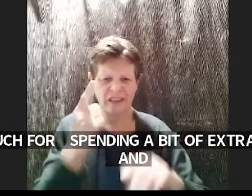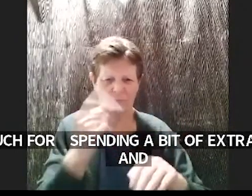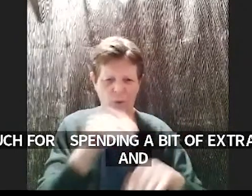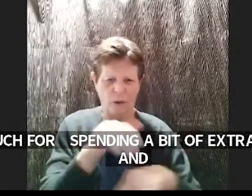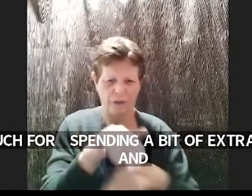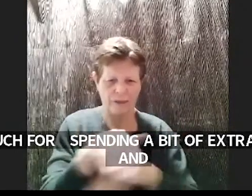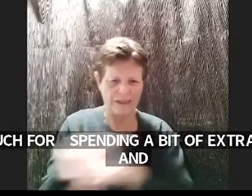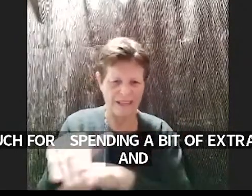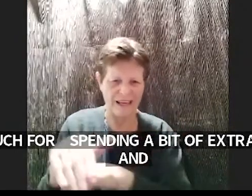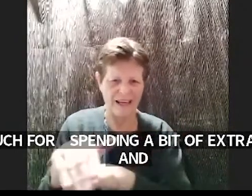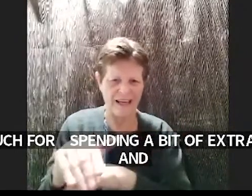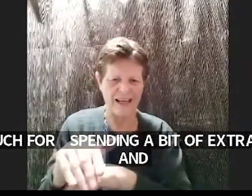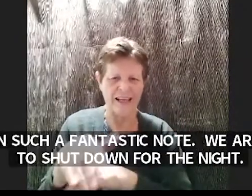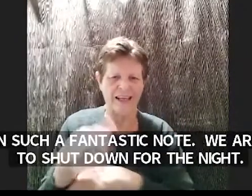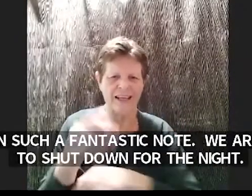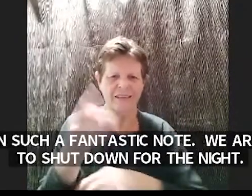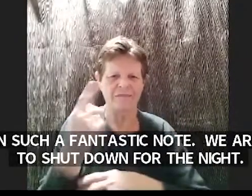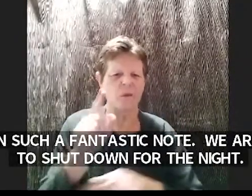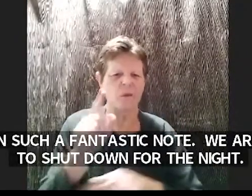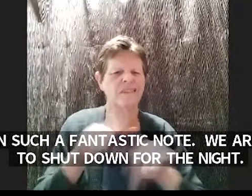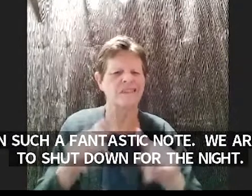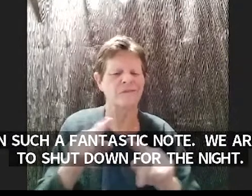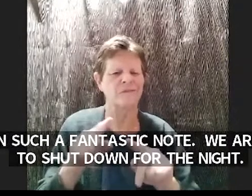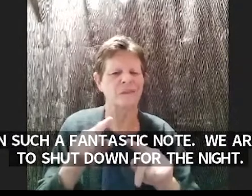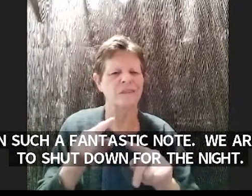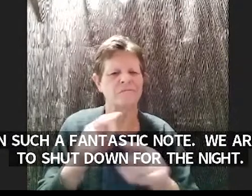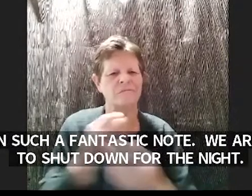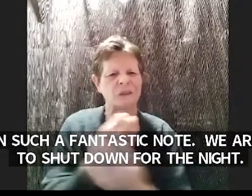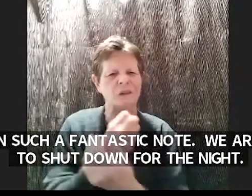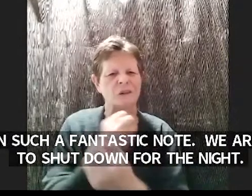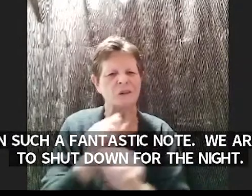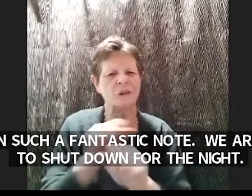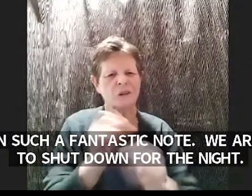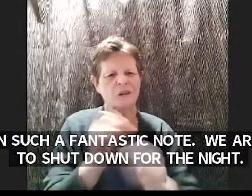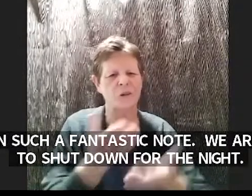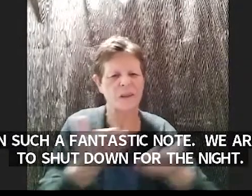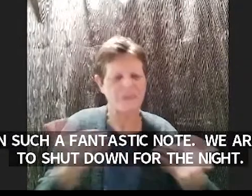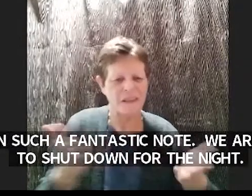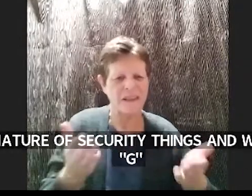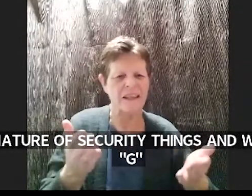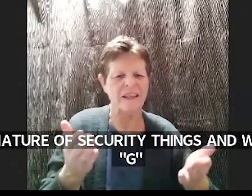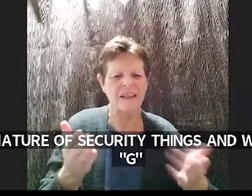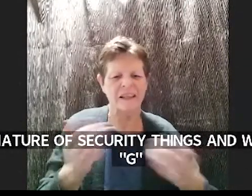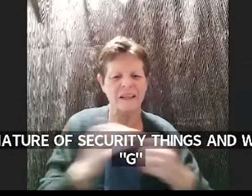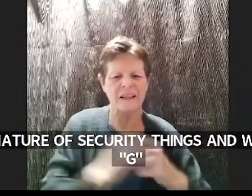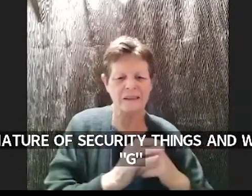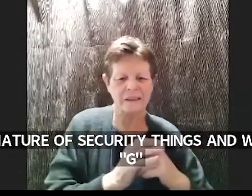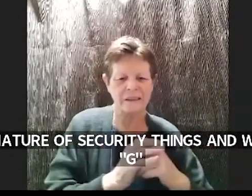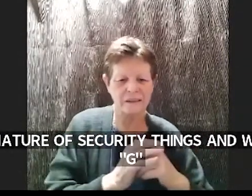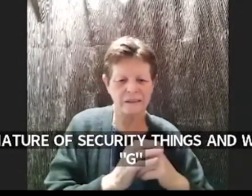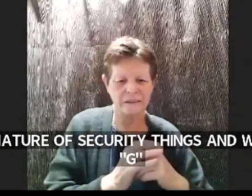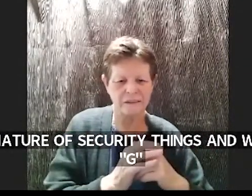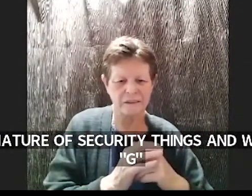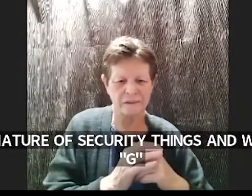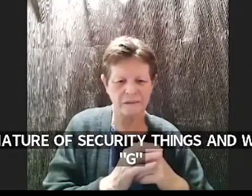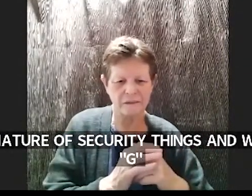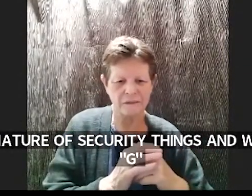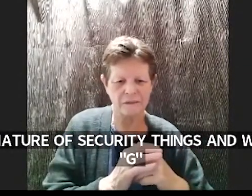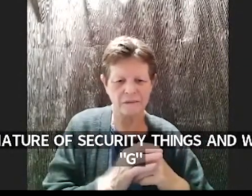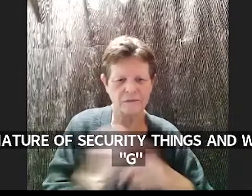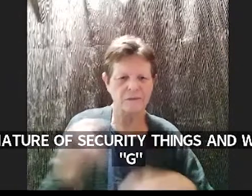security things and whatnot i i think as g said we're gonna reserve energy because we've got the vote coming up tomorrow